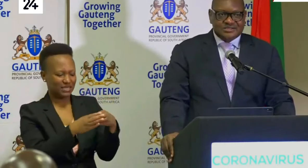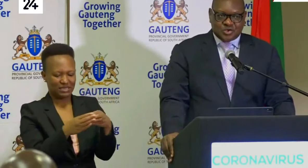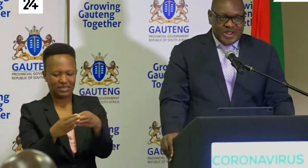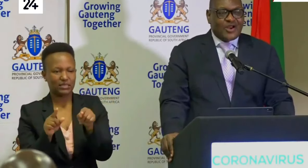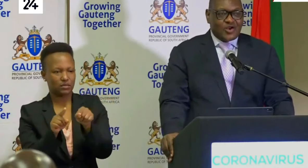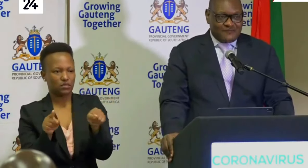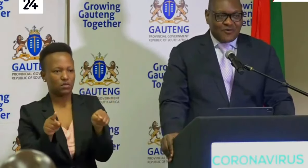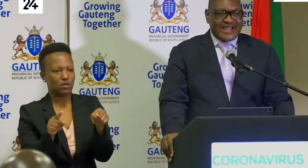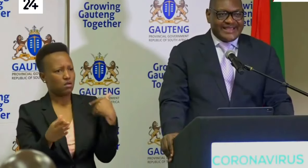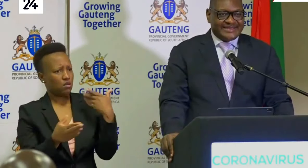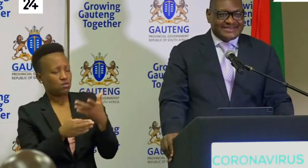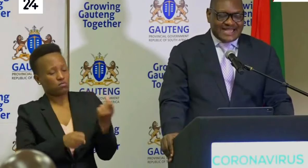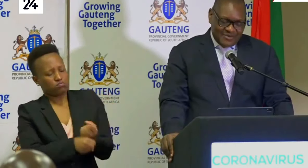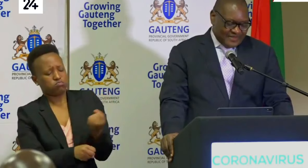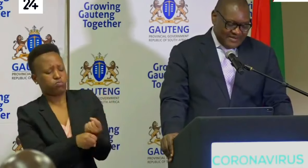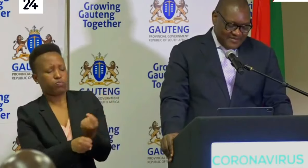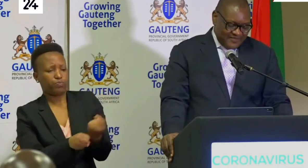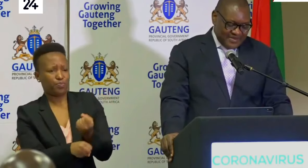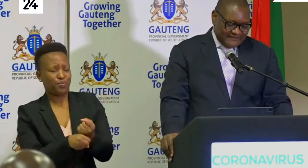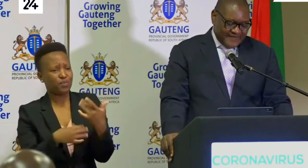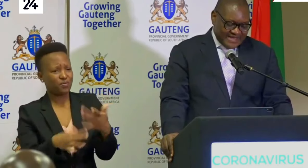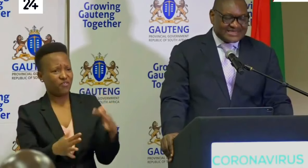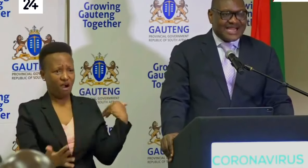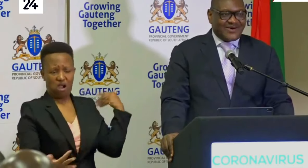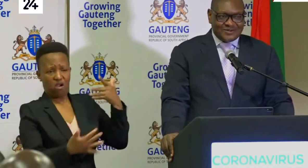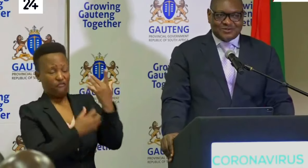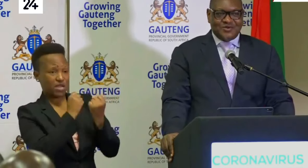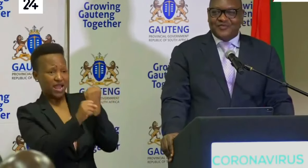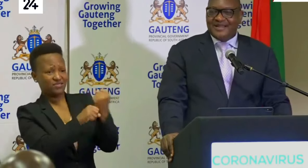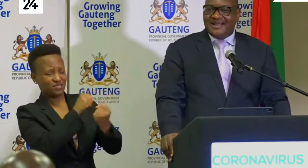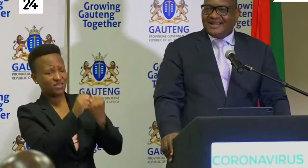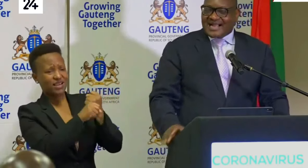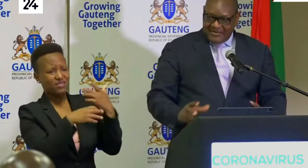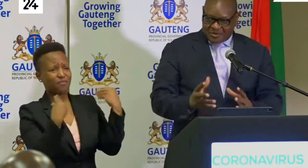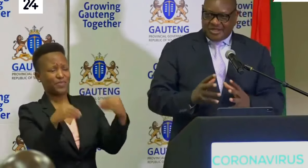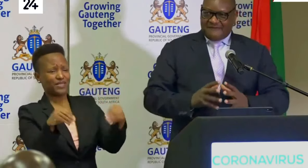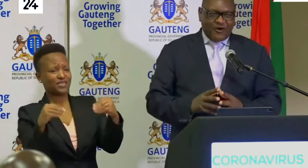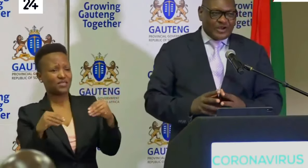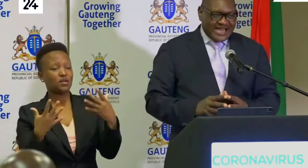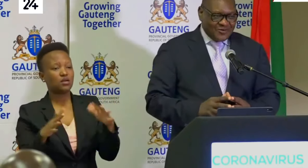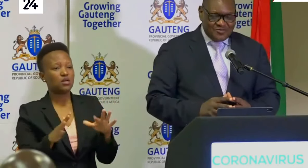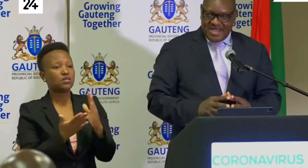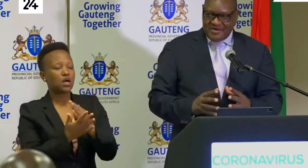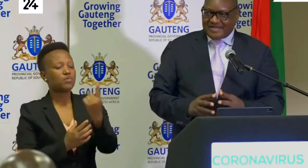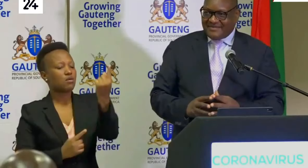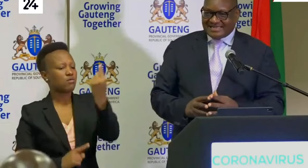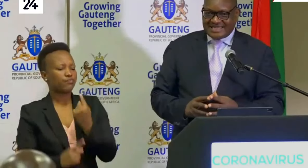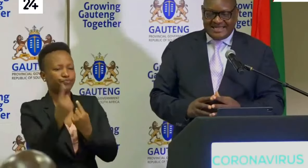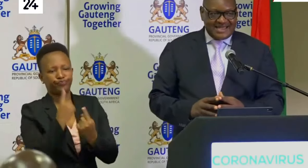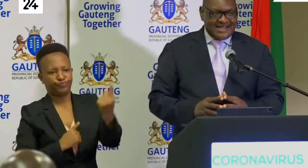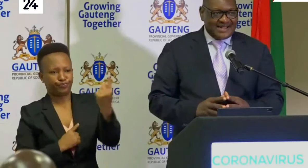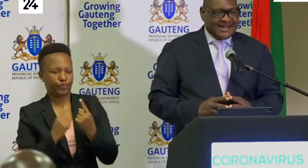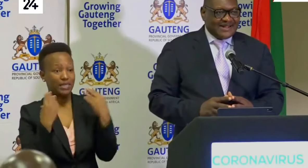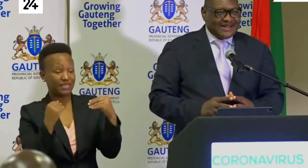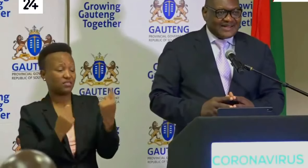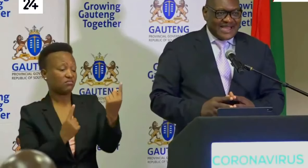doing a lot of work. Some of them in fact are also coming to the fore now. Many of them are saying